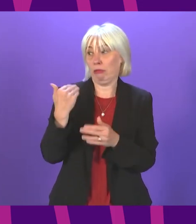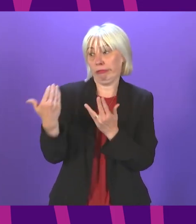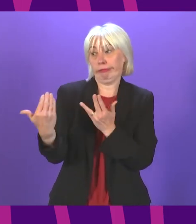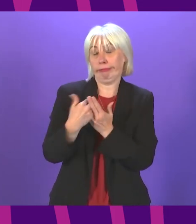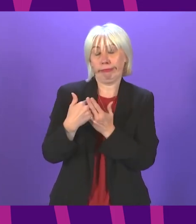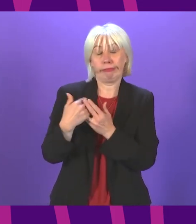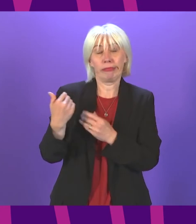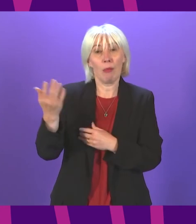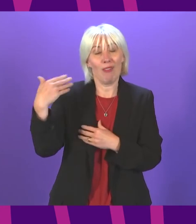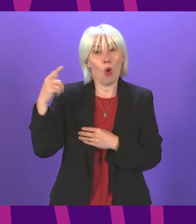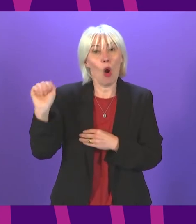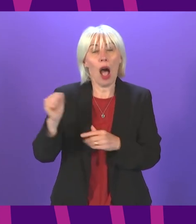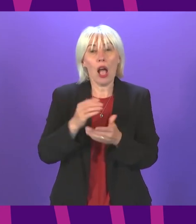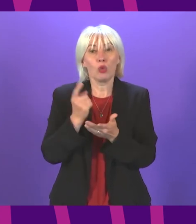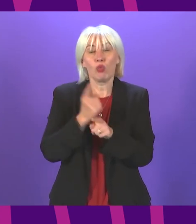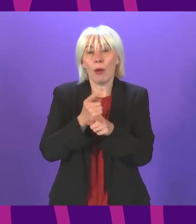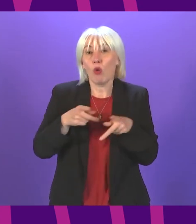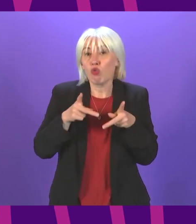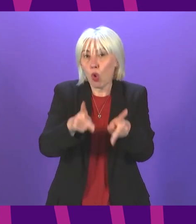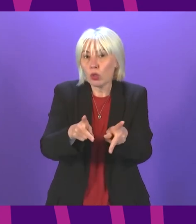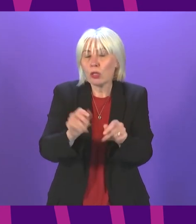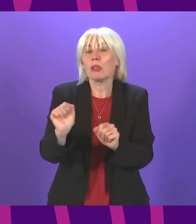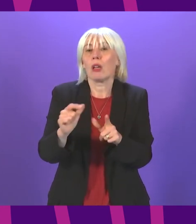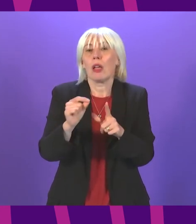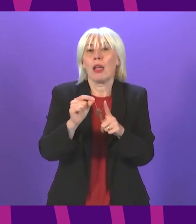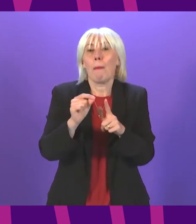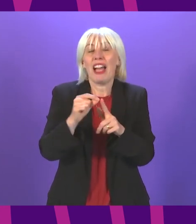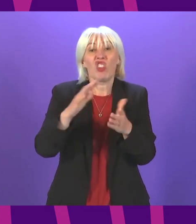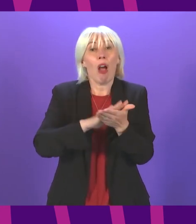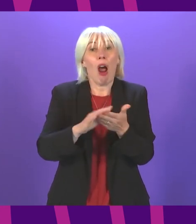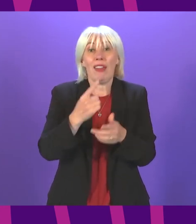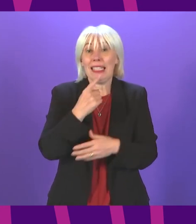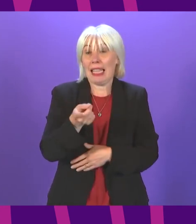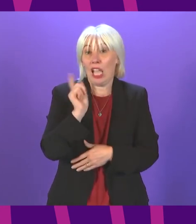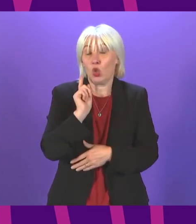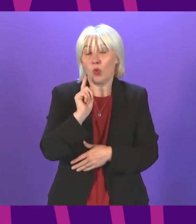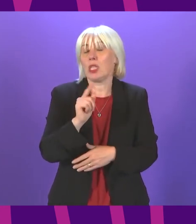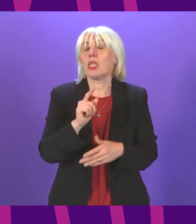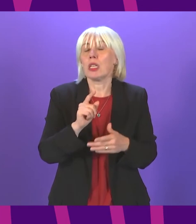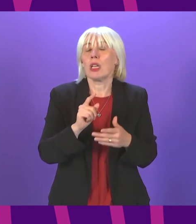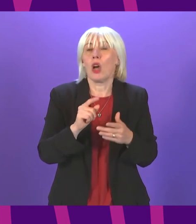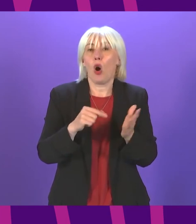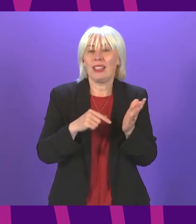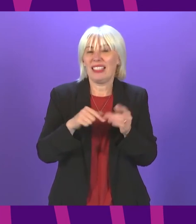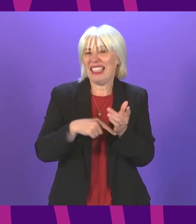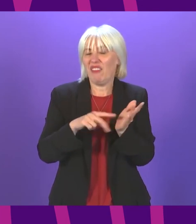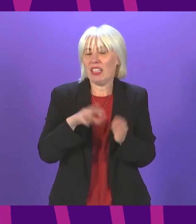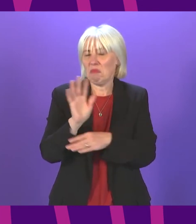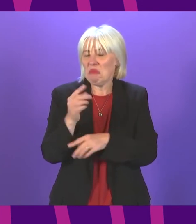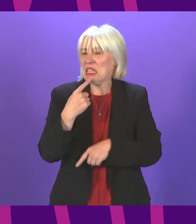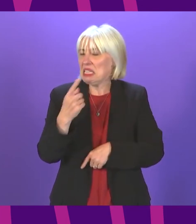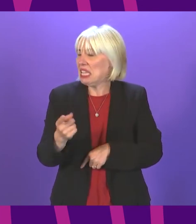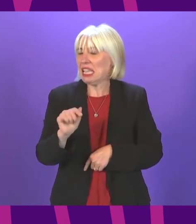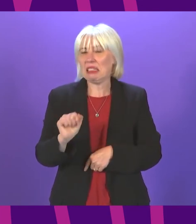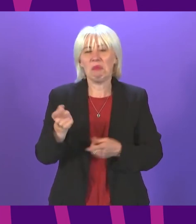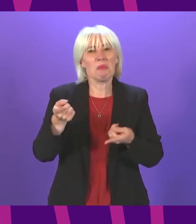Mark Ruskell about roads Patrick Harvey last week said on ITV Representing Border the Minister said that he